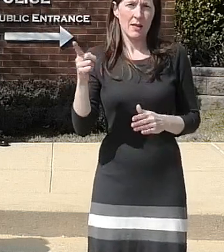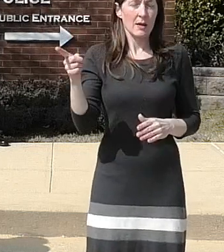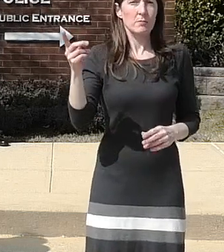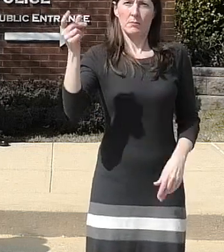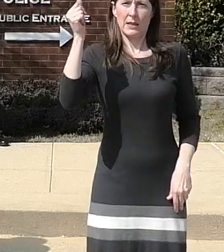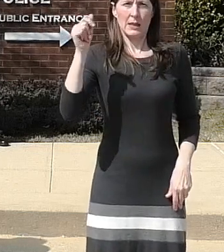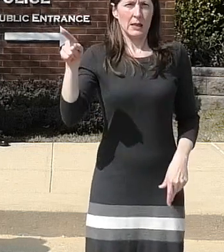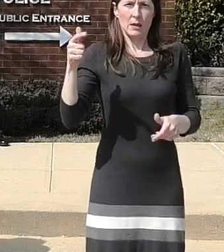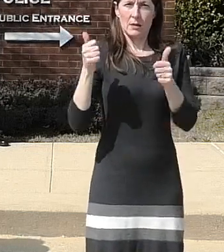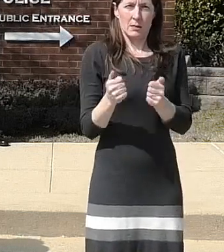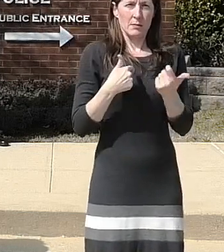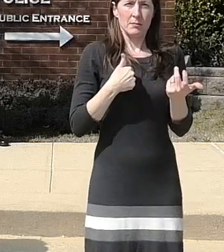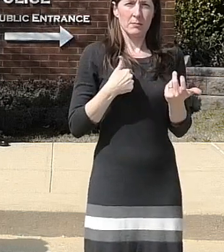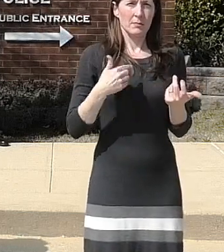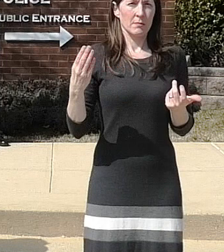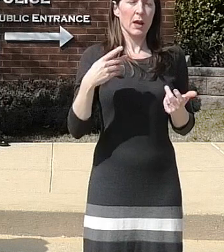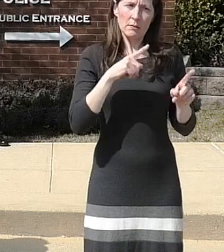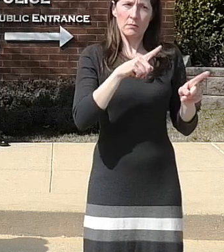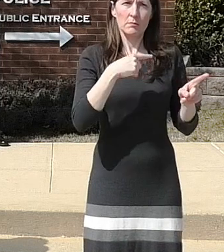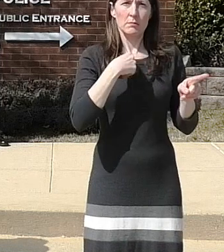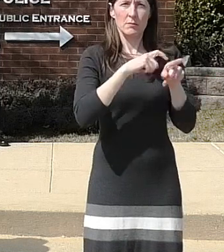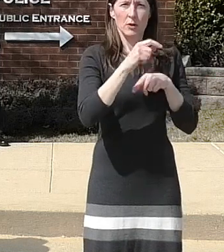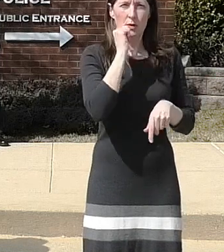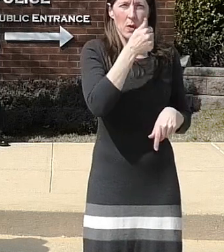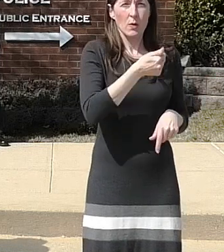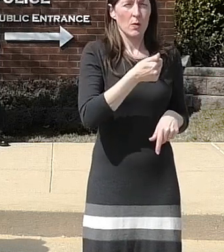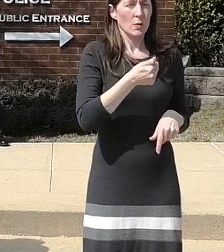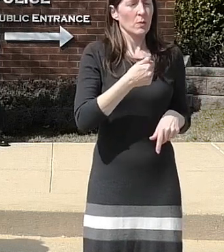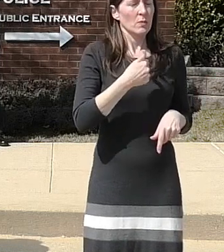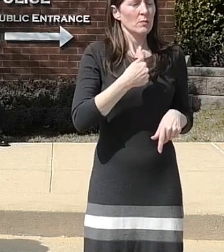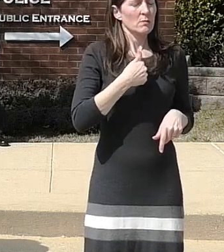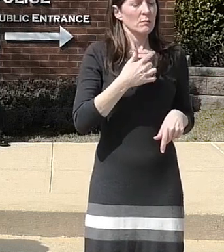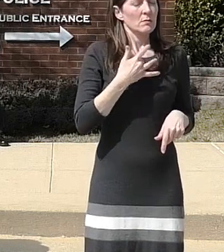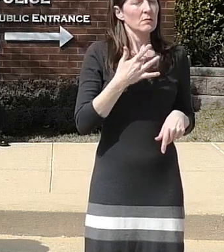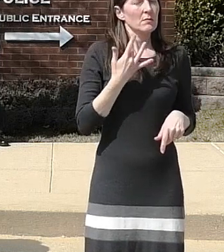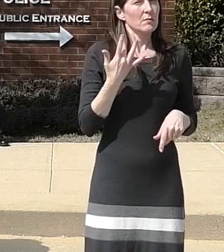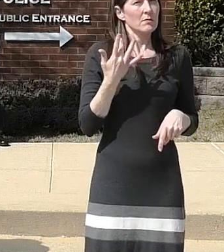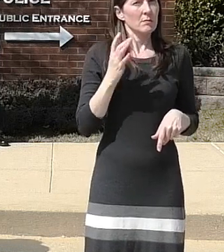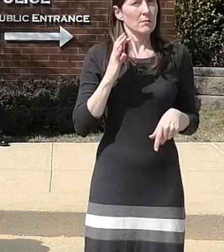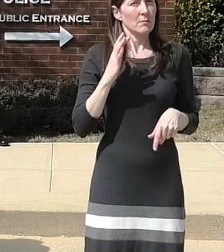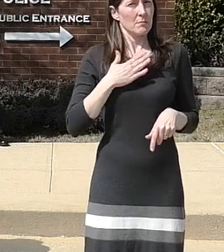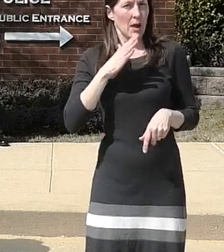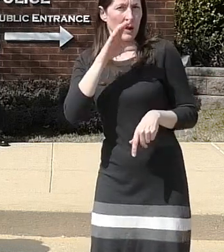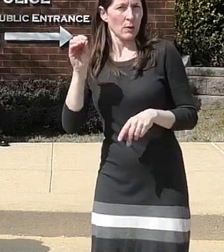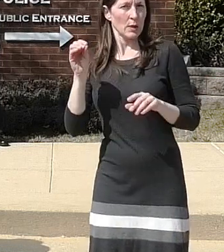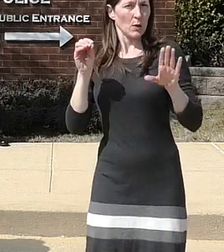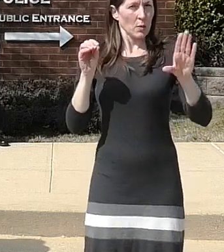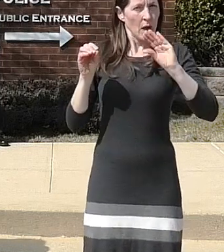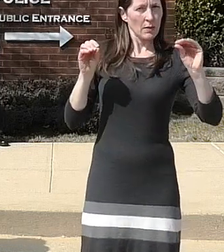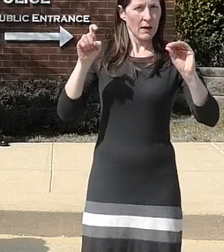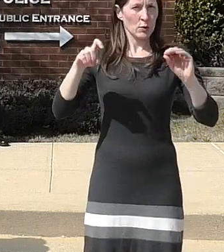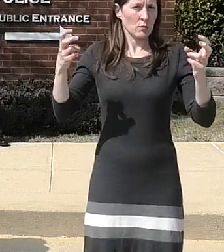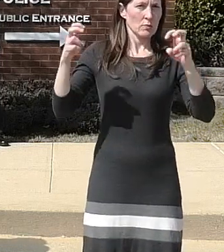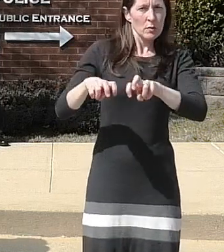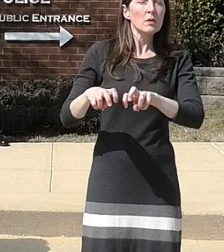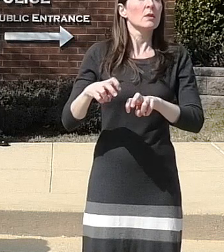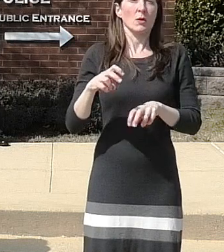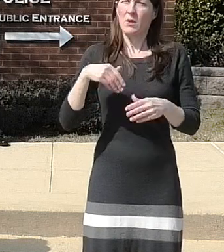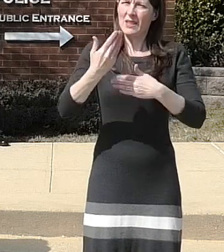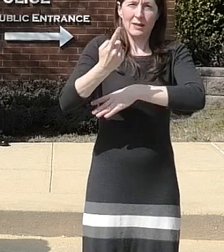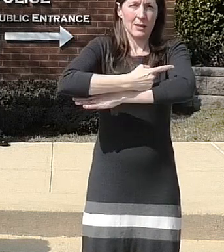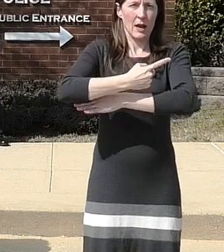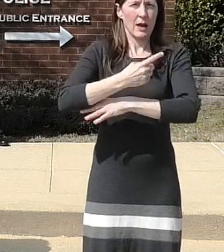sent me a text message back and said i'll call you tomorrow i think we need to put our heads together um he and i met the next day